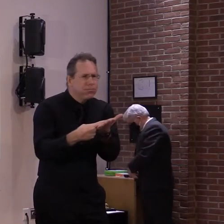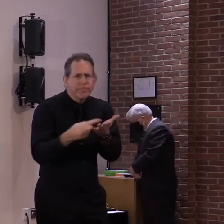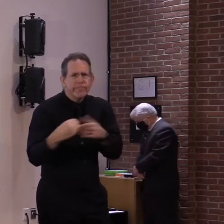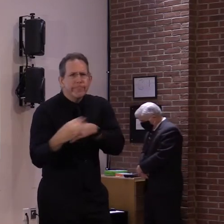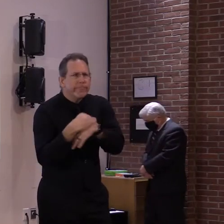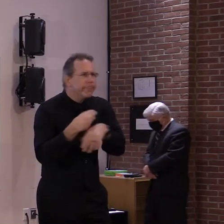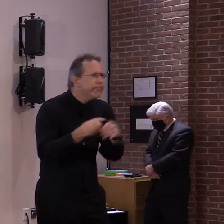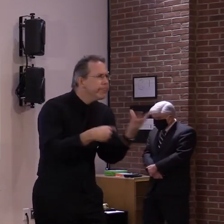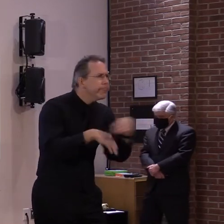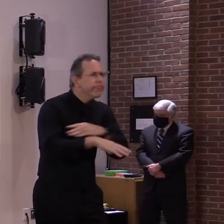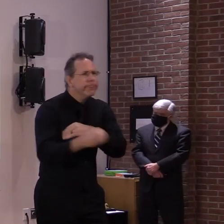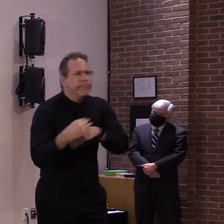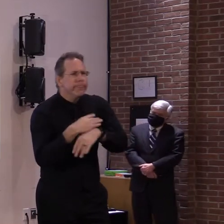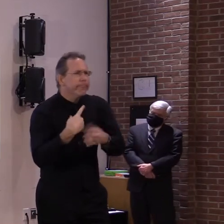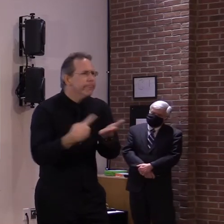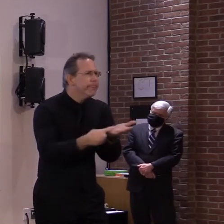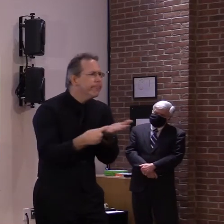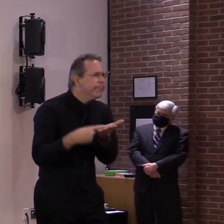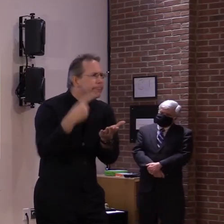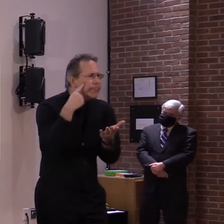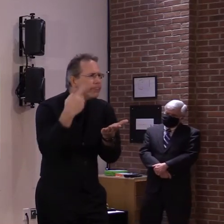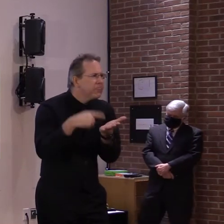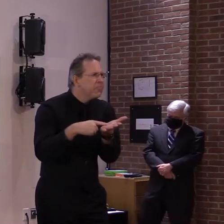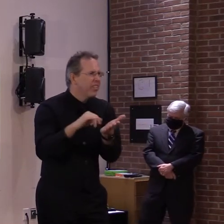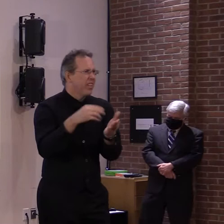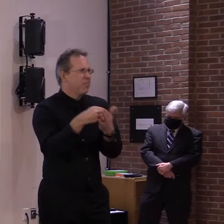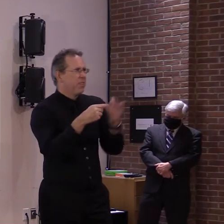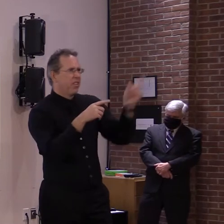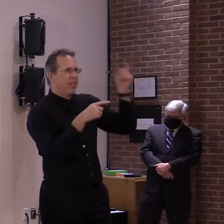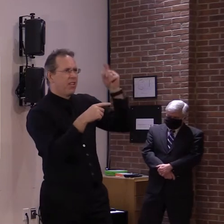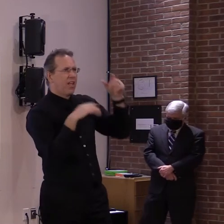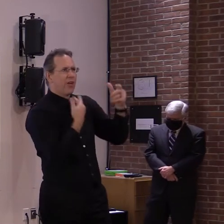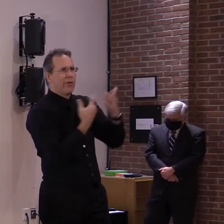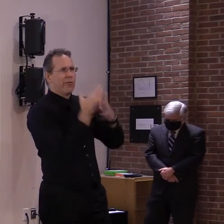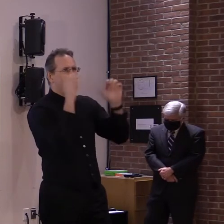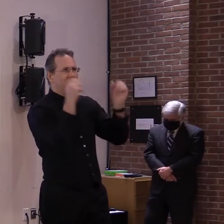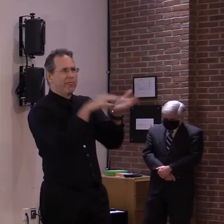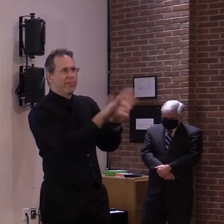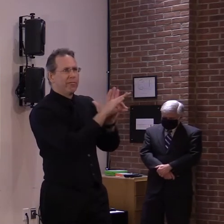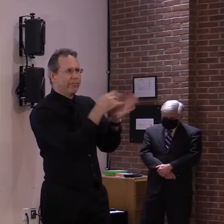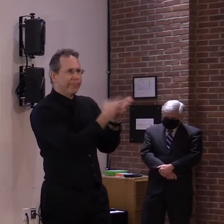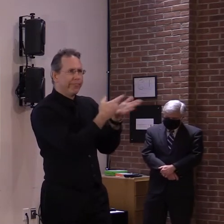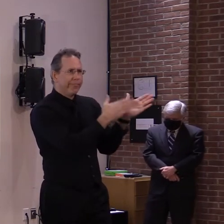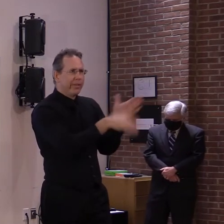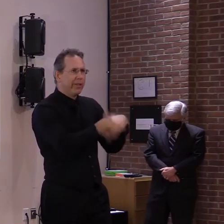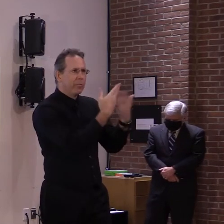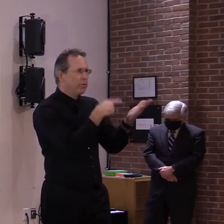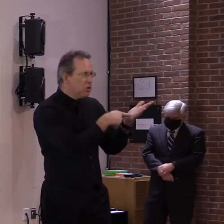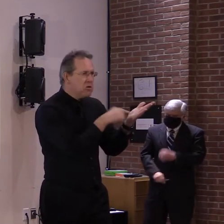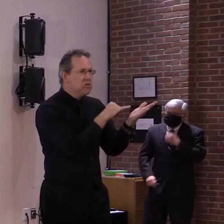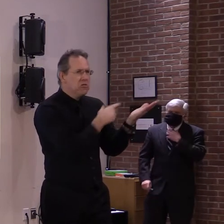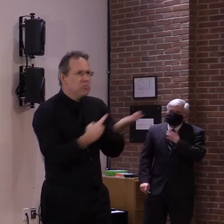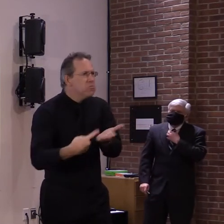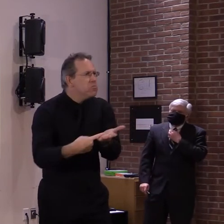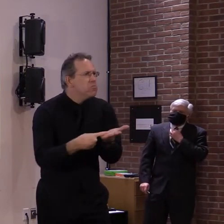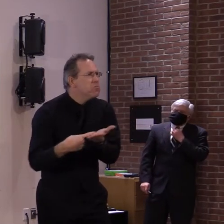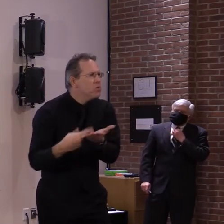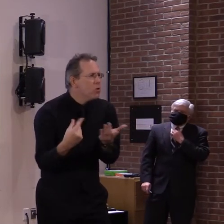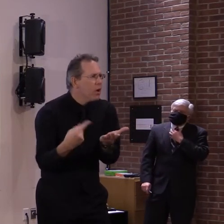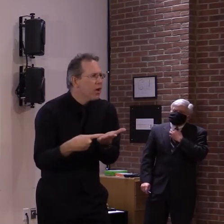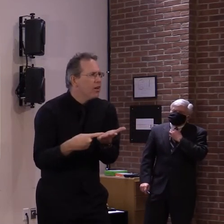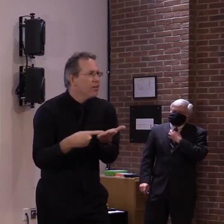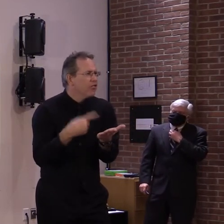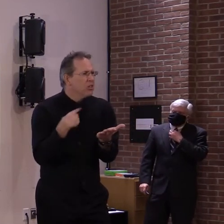given last night. All seems – mean, there are some areas of concern, but we'll see how it plays out.